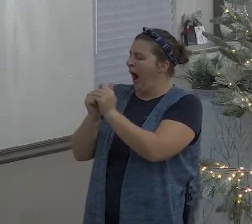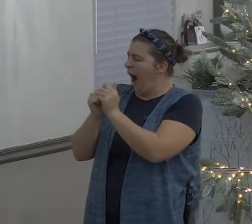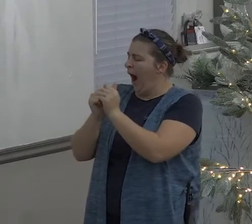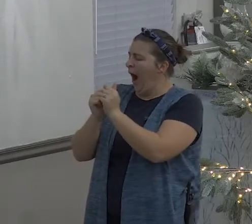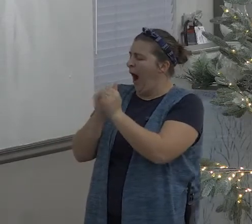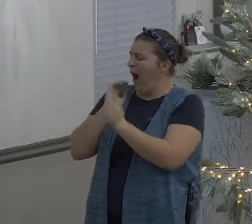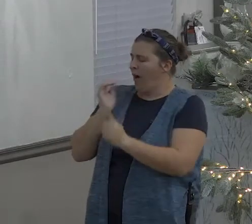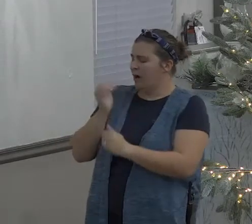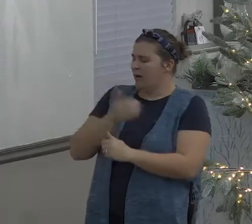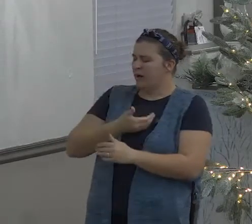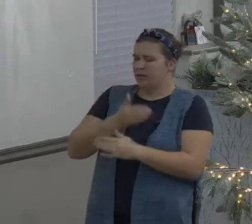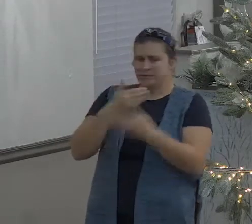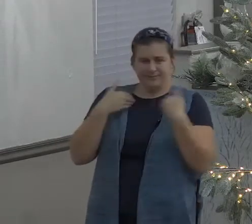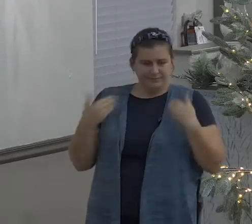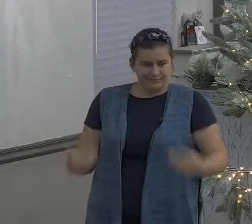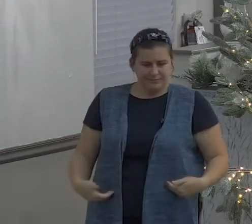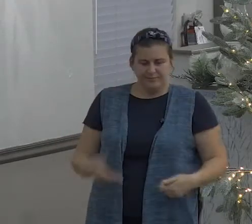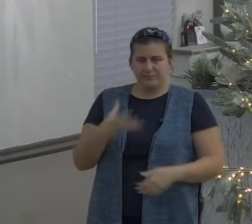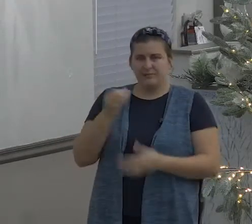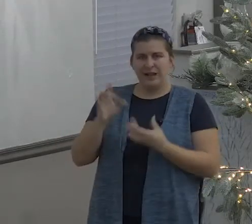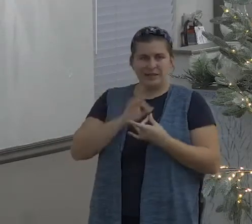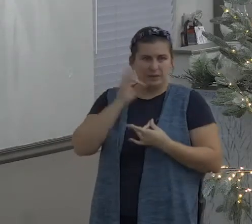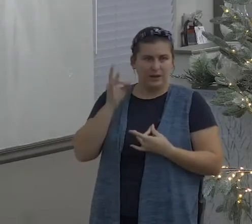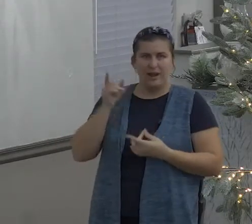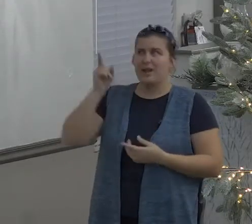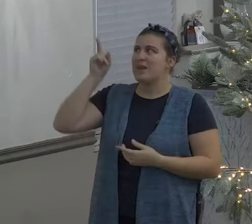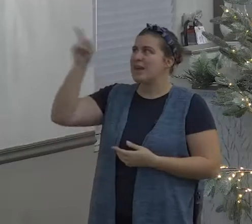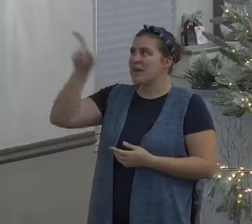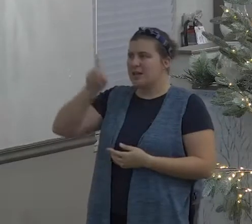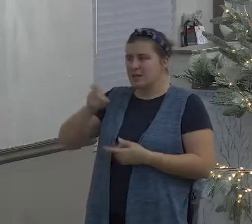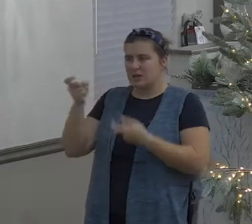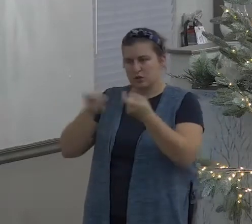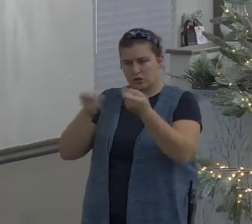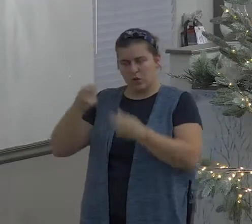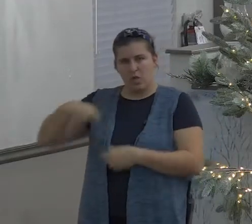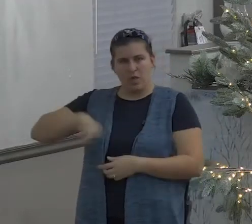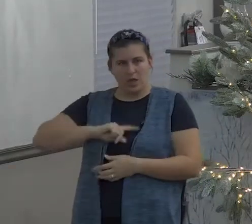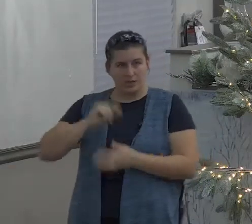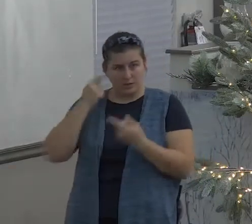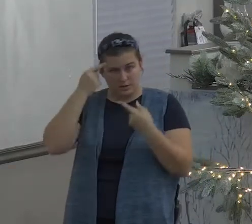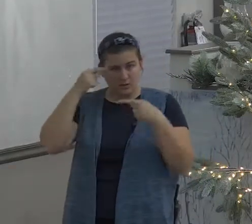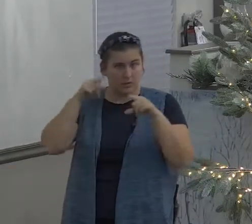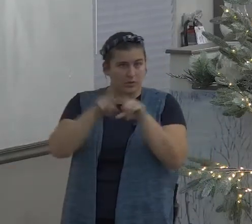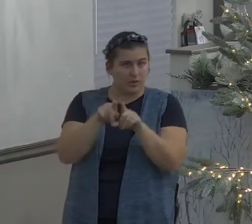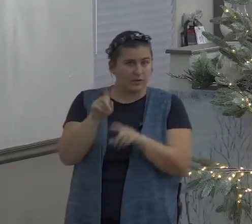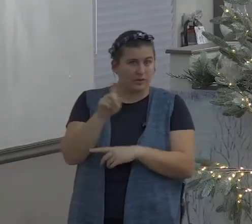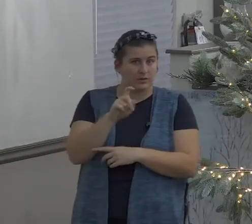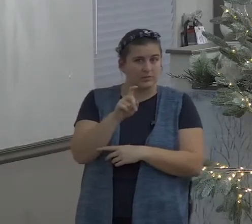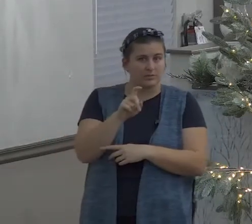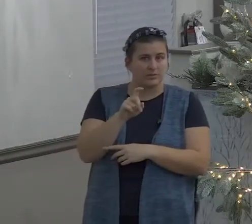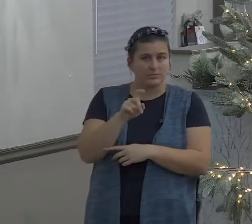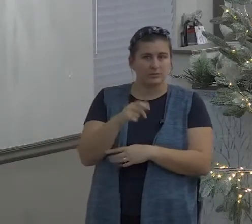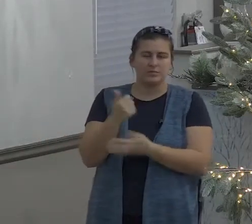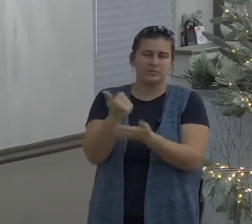we're the purchased property and we're to glorify God in our body and spirit which are God